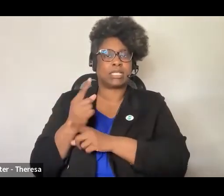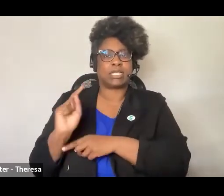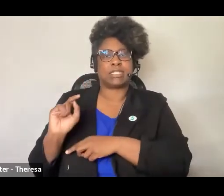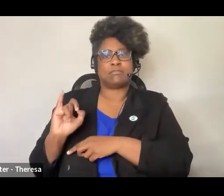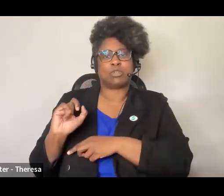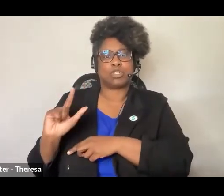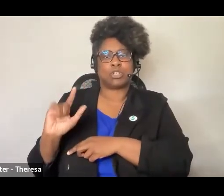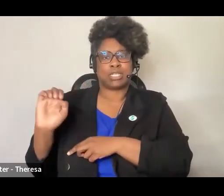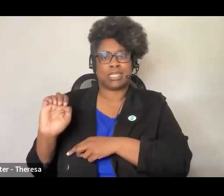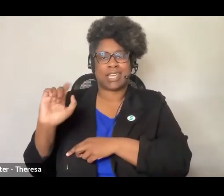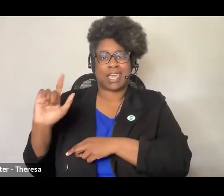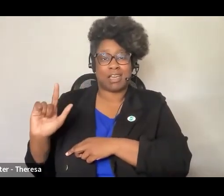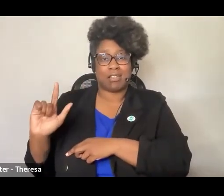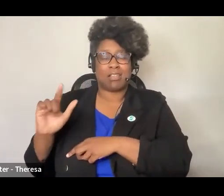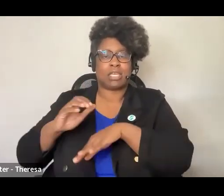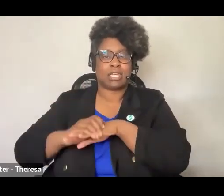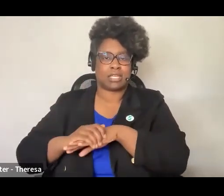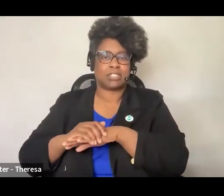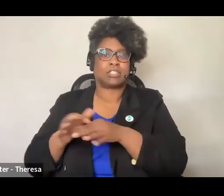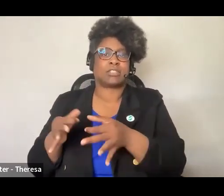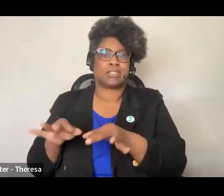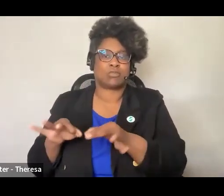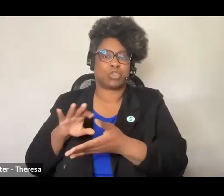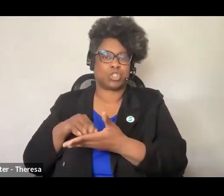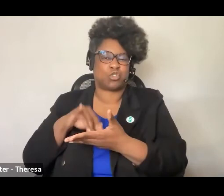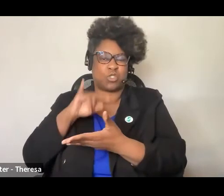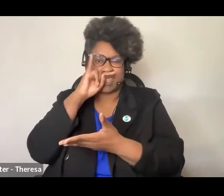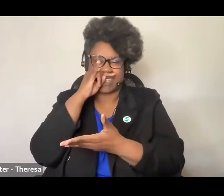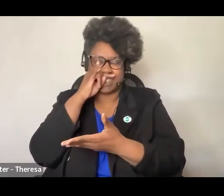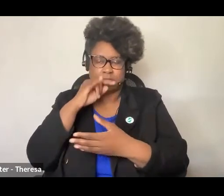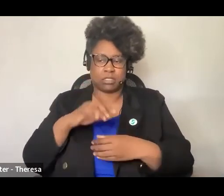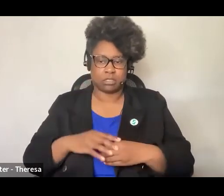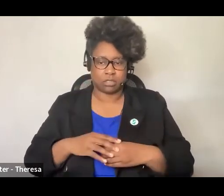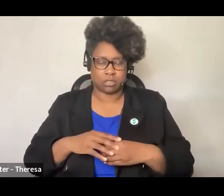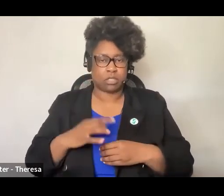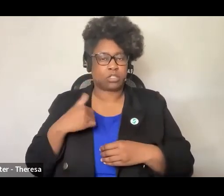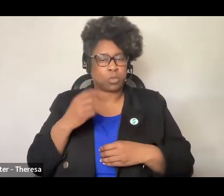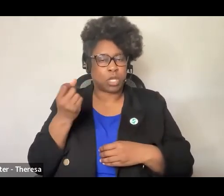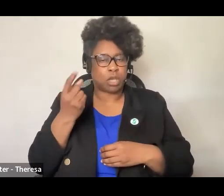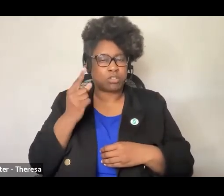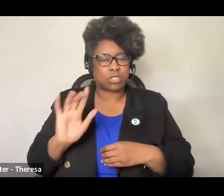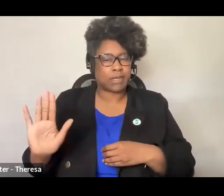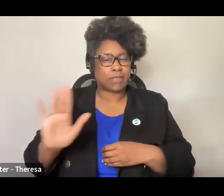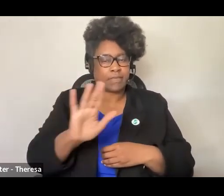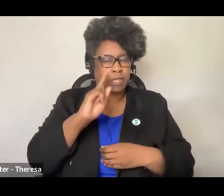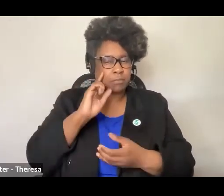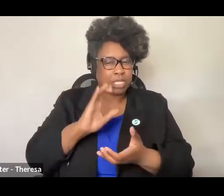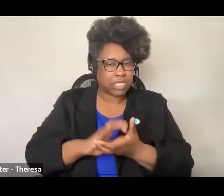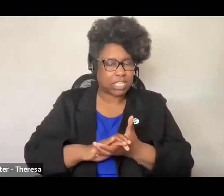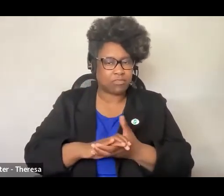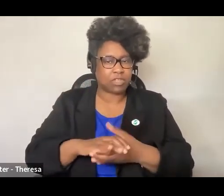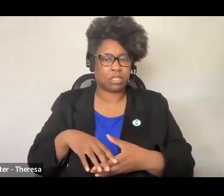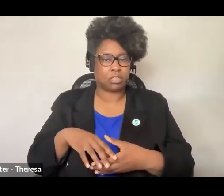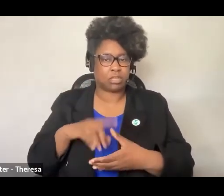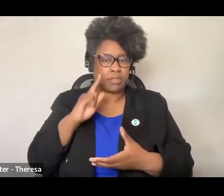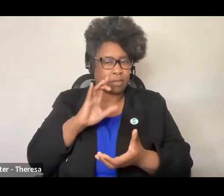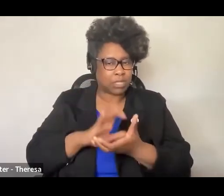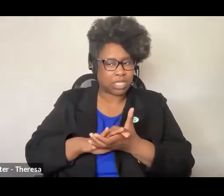kid. As we talked with these teachers, we gained more insight into their beliefs about teaching and learning and the students they served and many of them